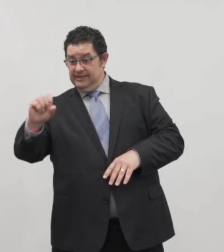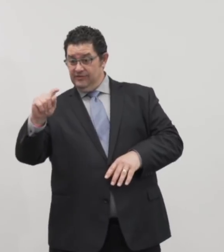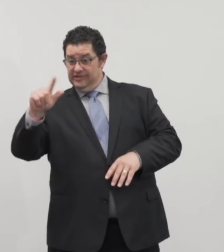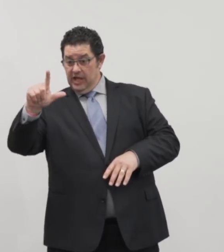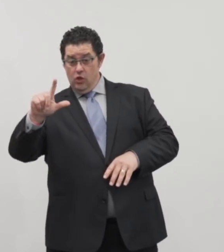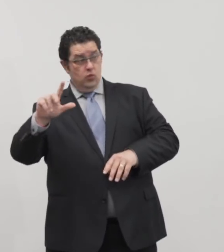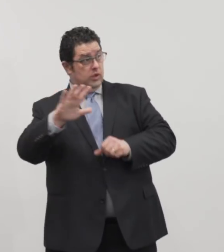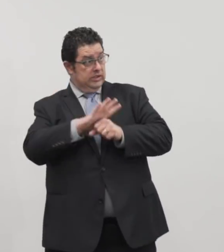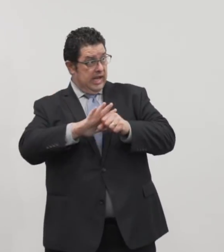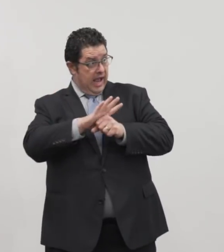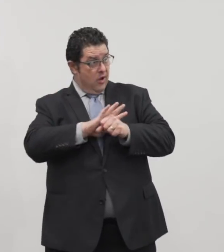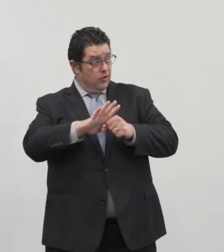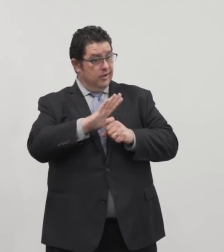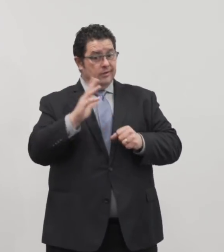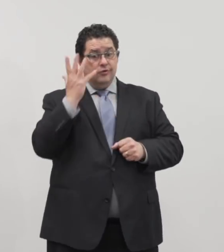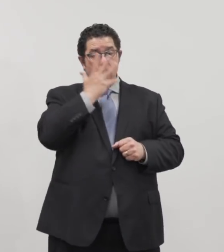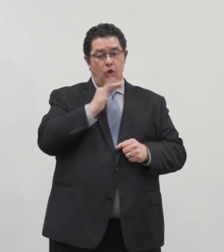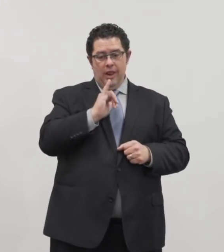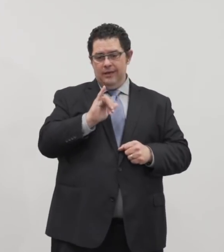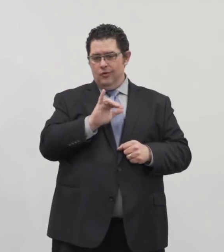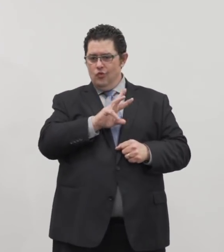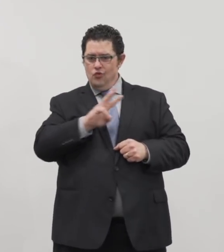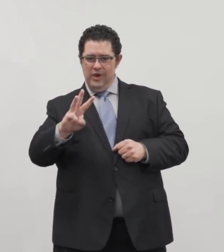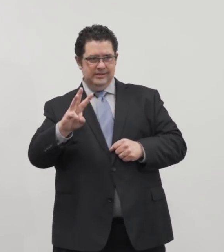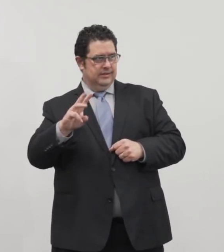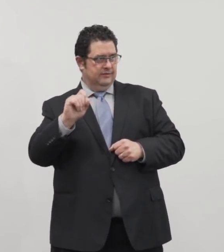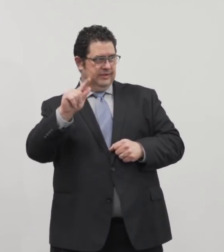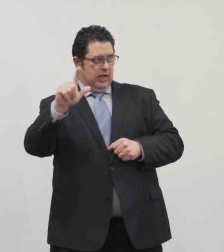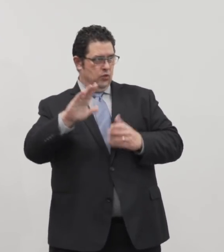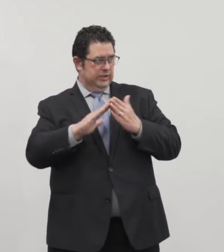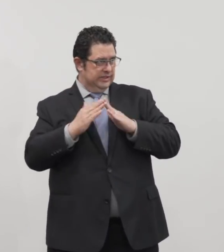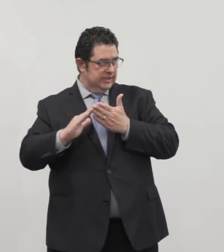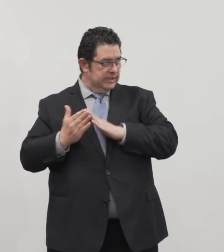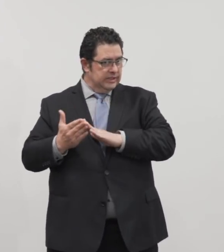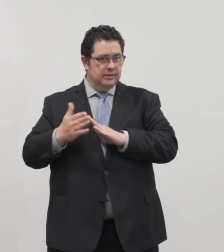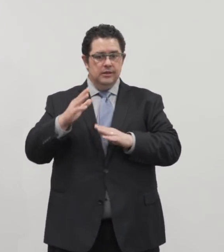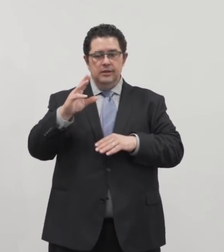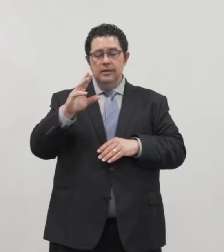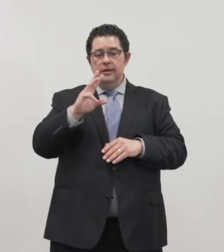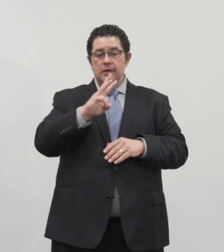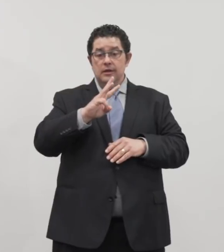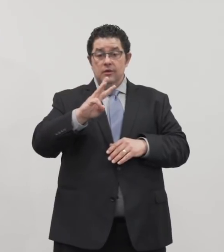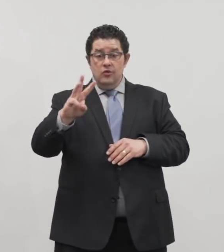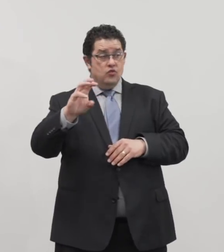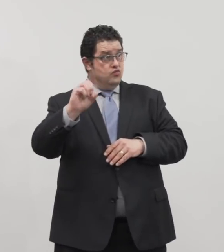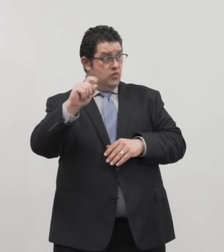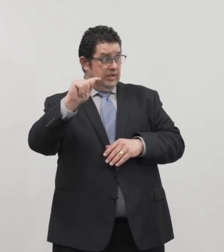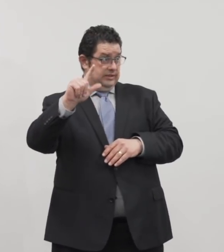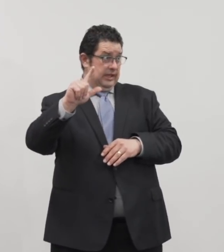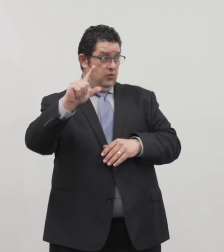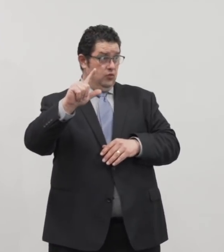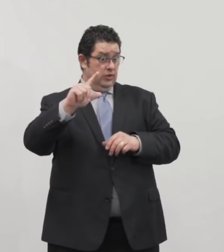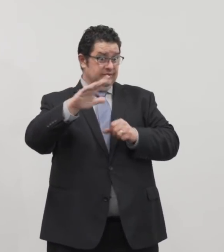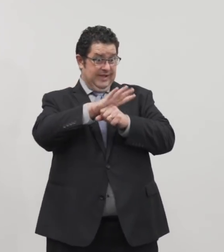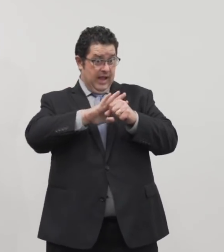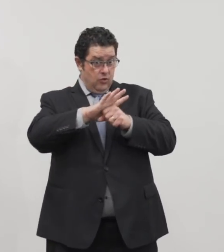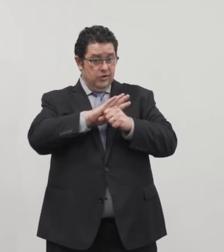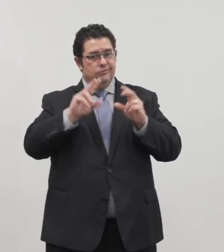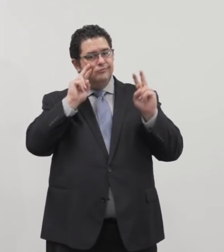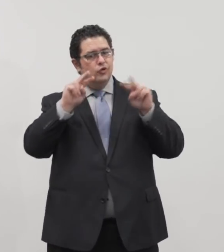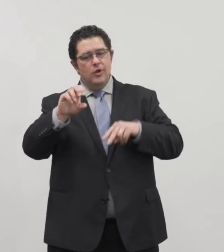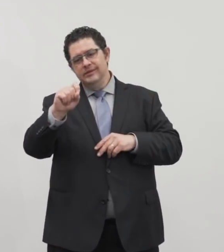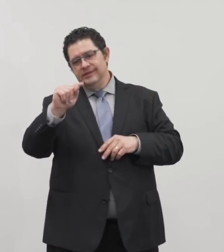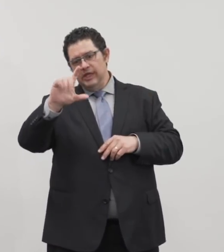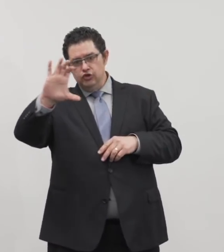west side of St. Louis City. And the west side of St. County looks more like the east side of St. Charles County. The west side of St. Charles